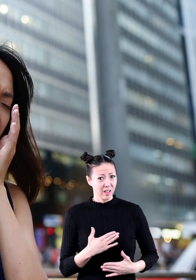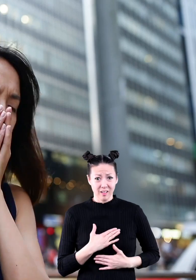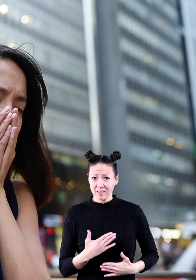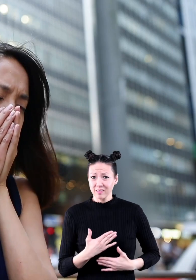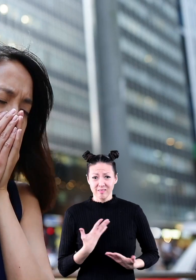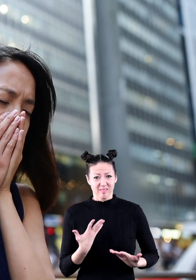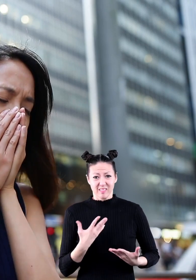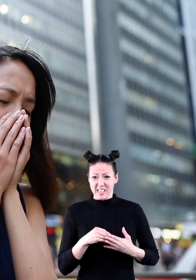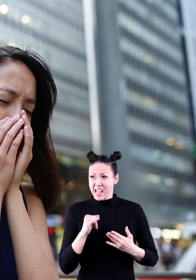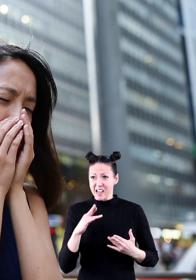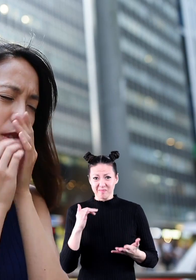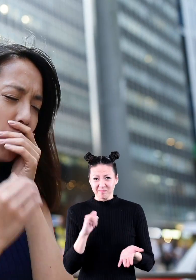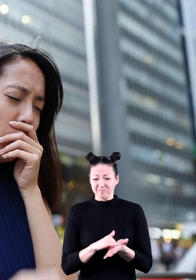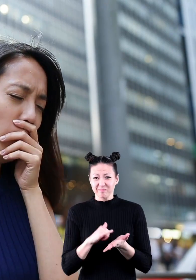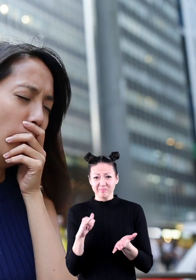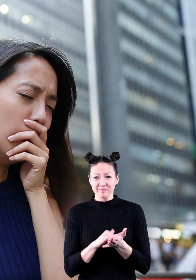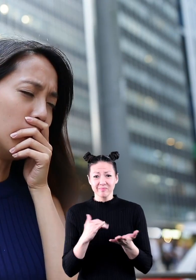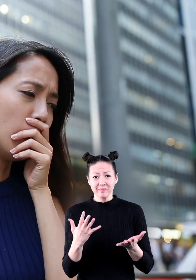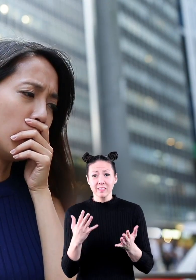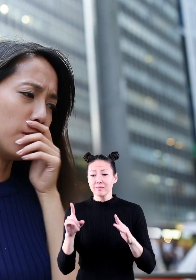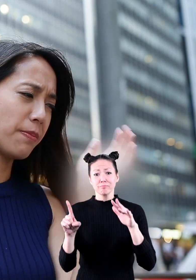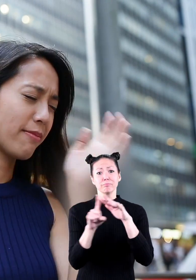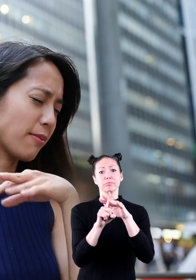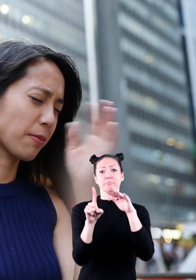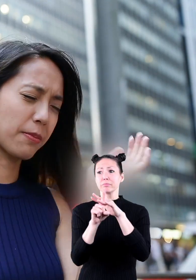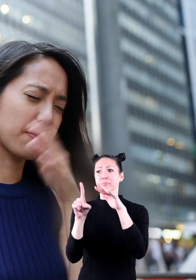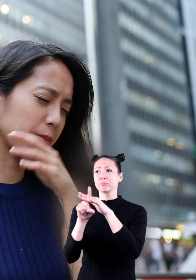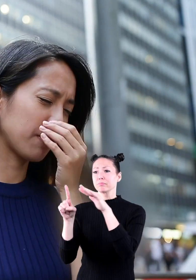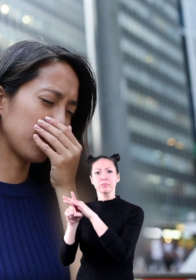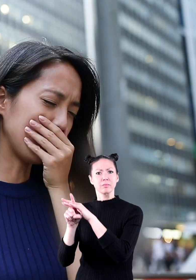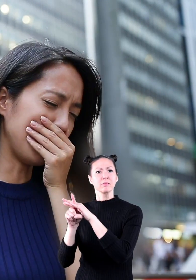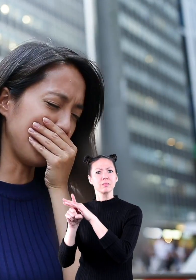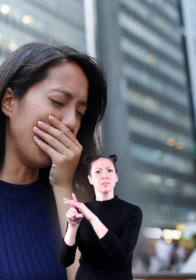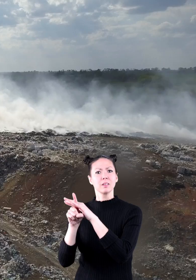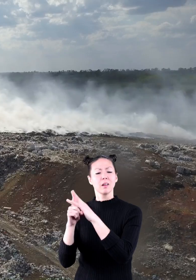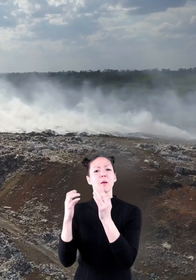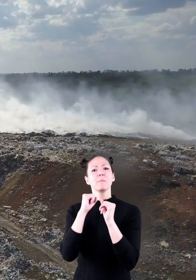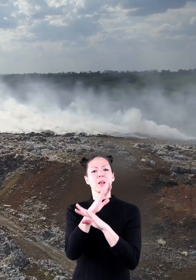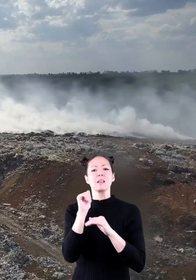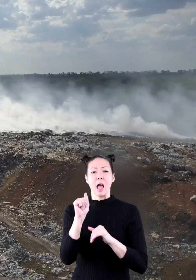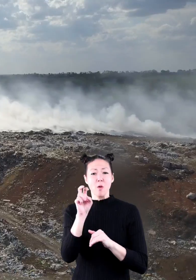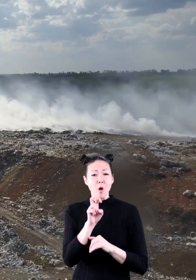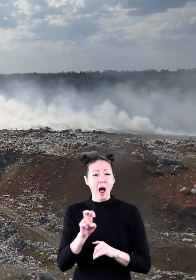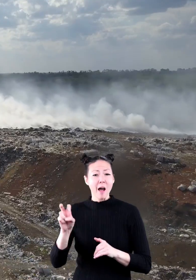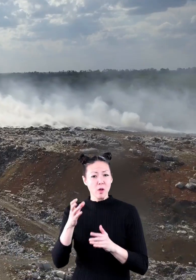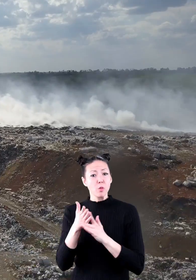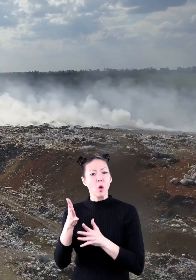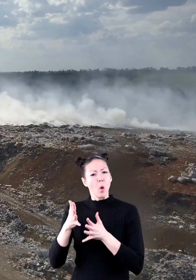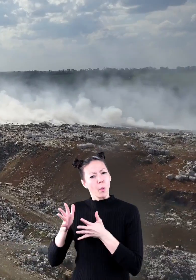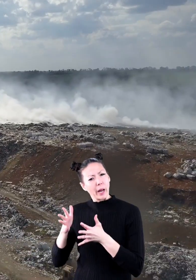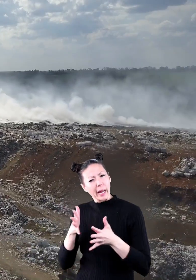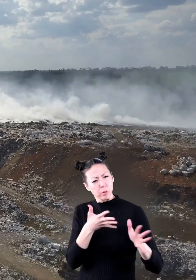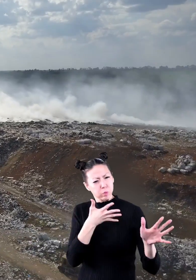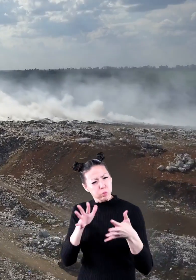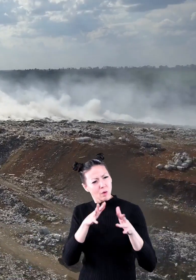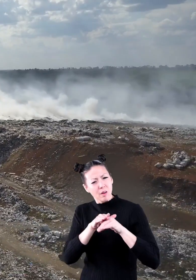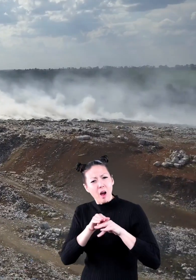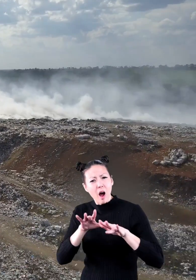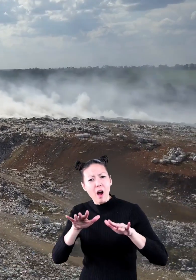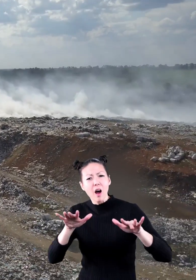in these pollutants in the air since they exist all around us. Pollution can travel with the wind from one place to